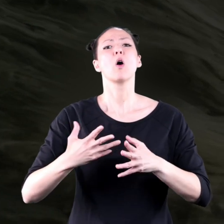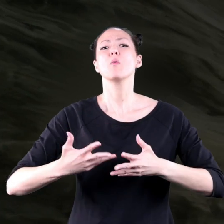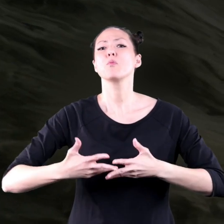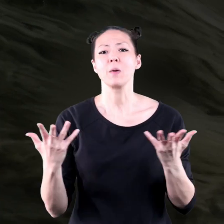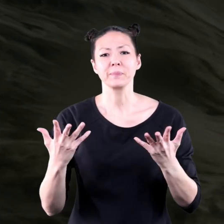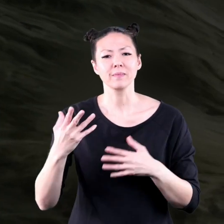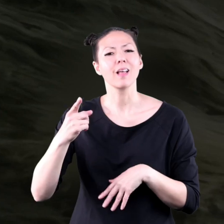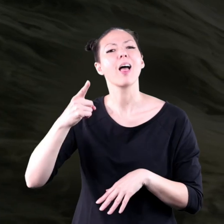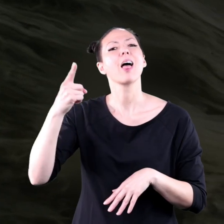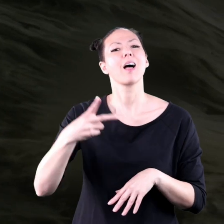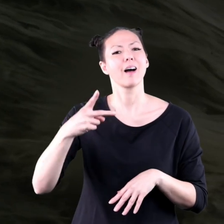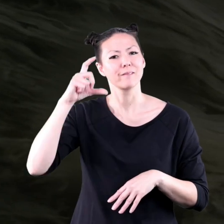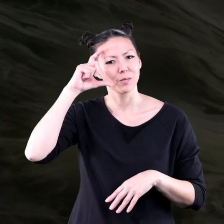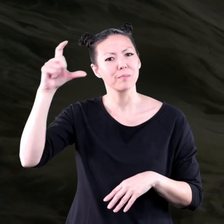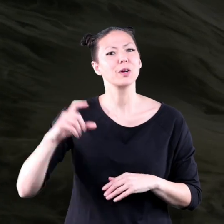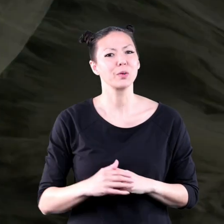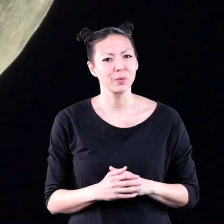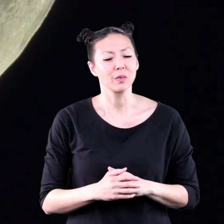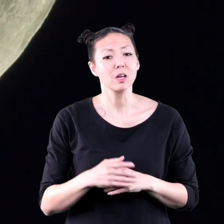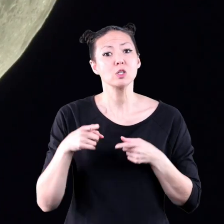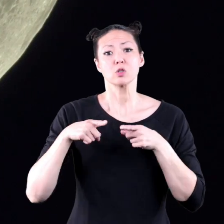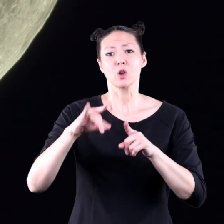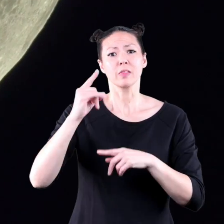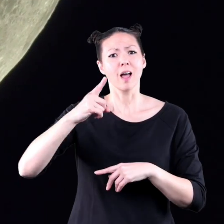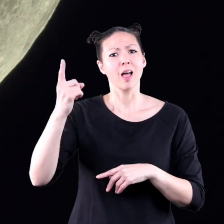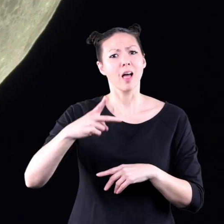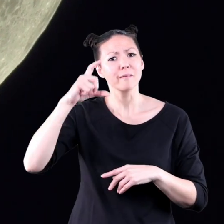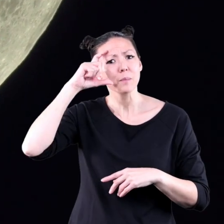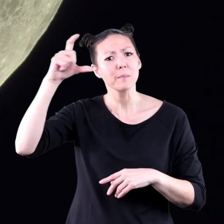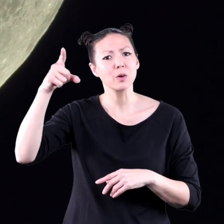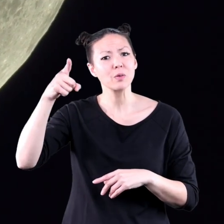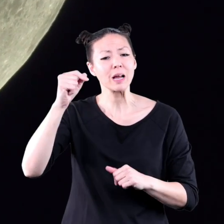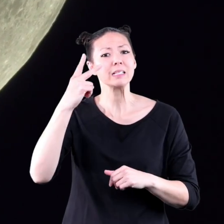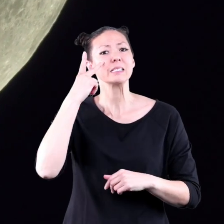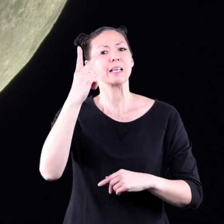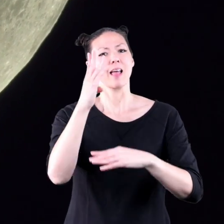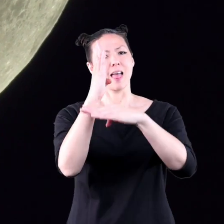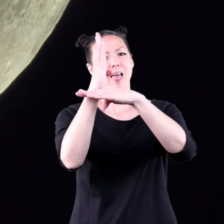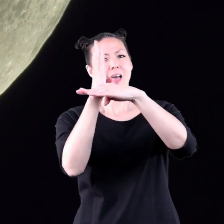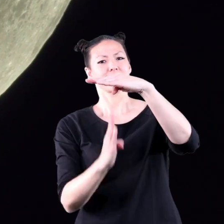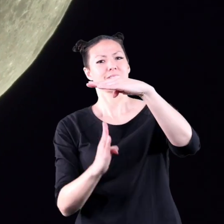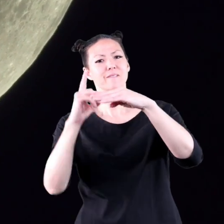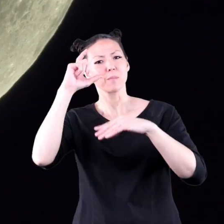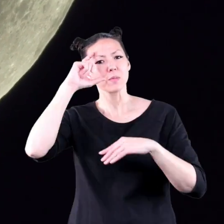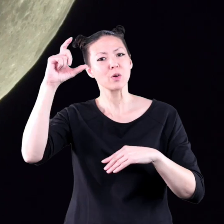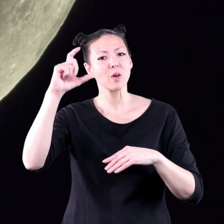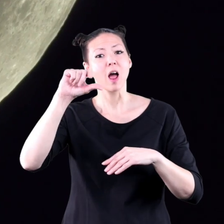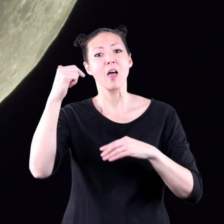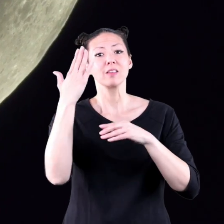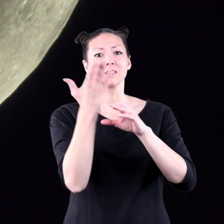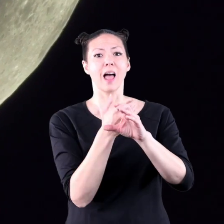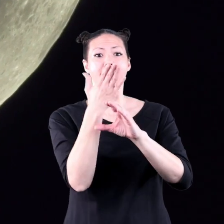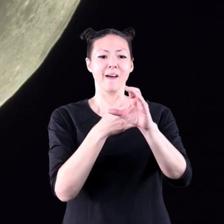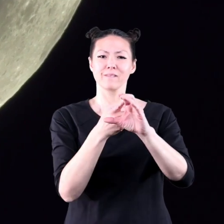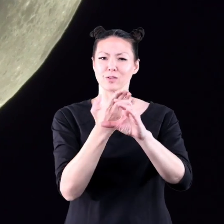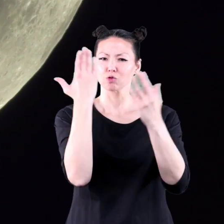often called half moon during a half moon we can see half of the moon while the other half is in darkness